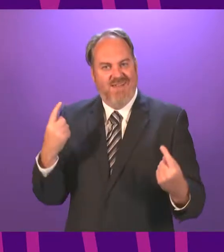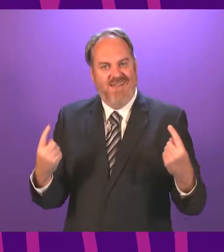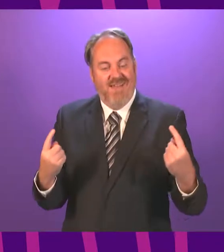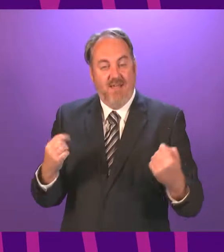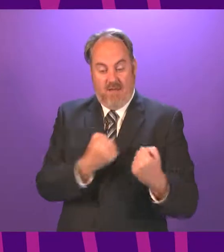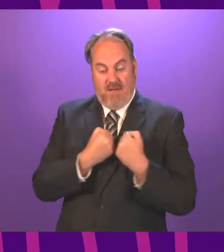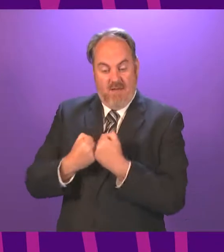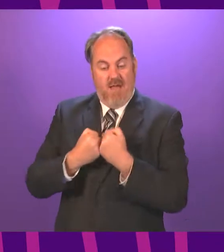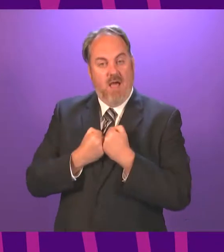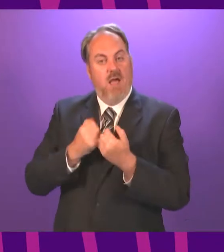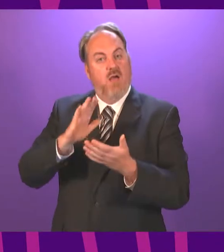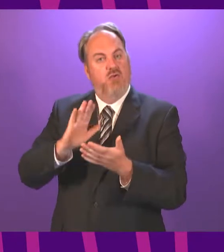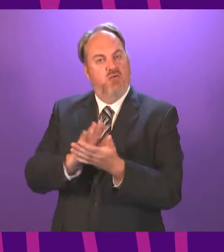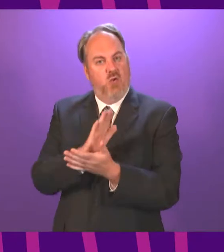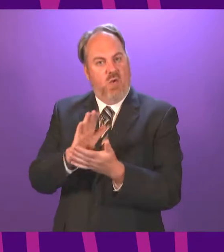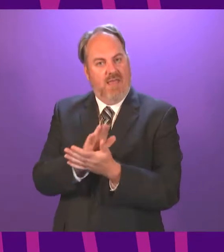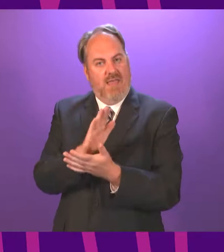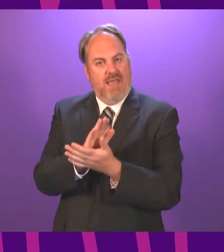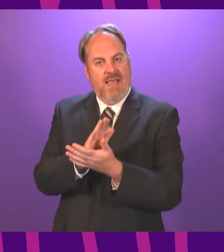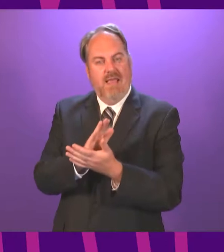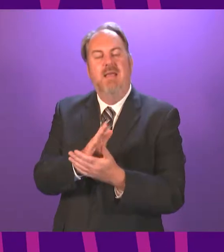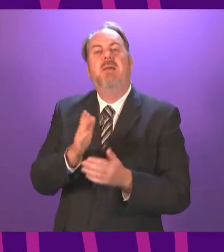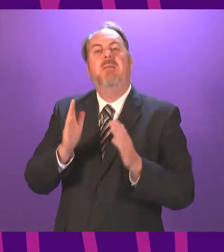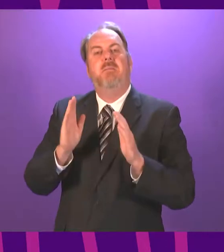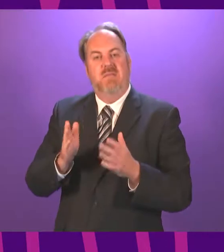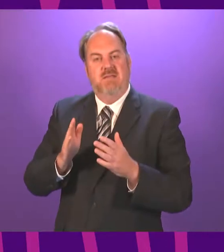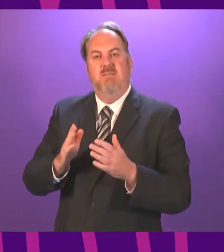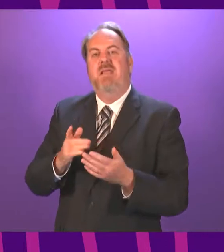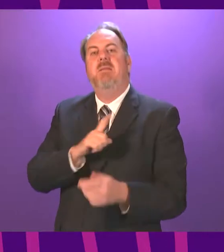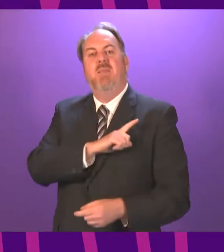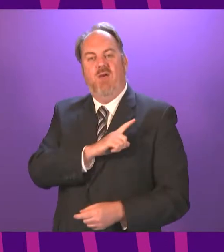joy can never be complete while others suffer.